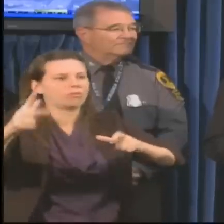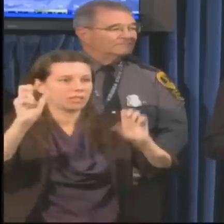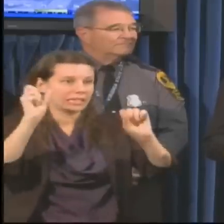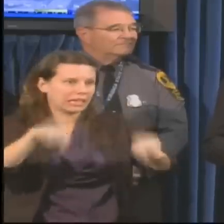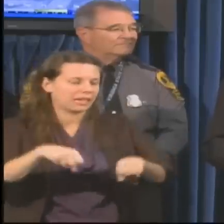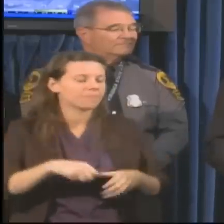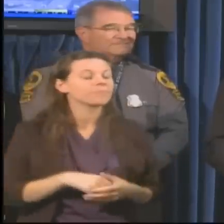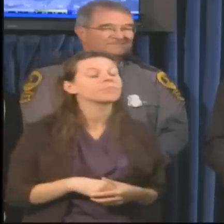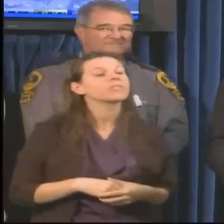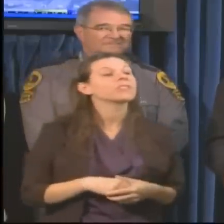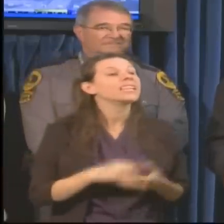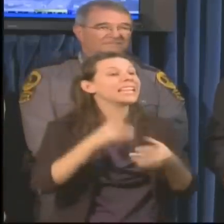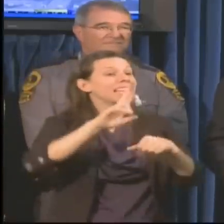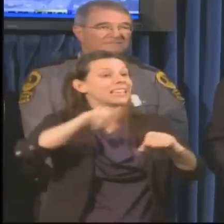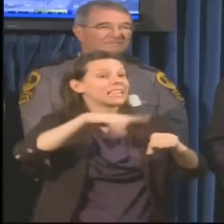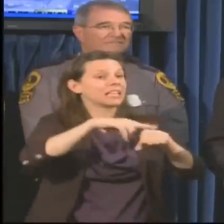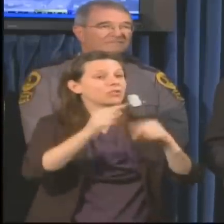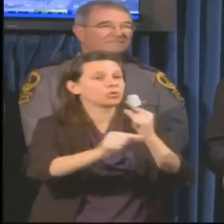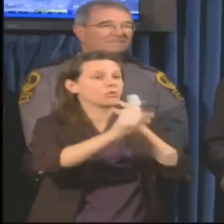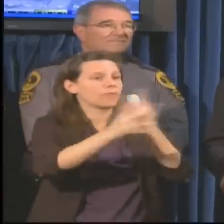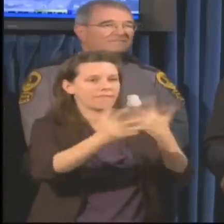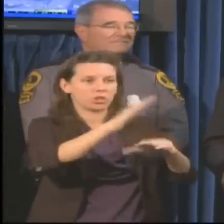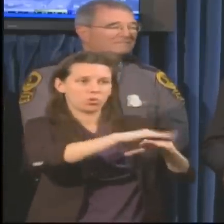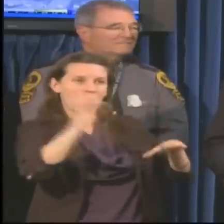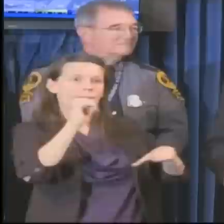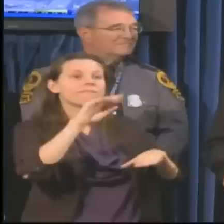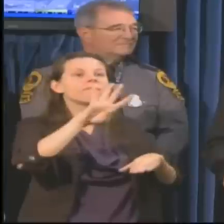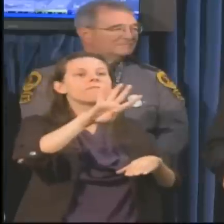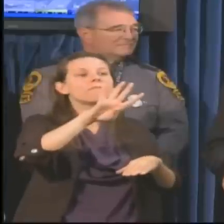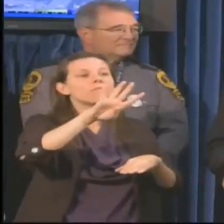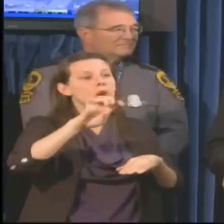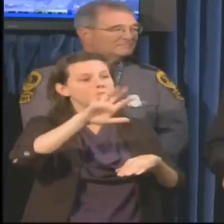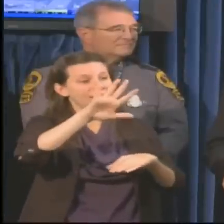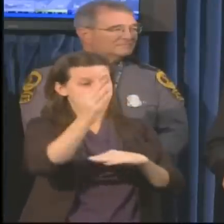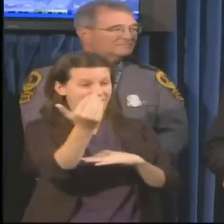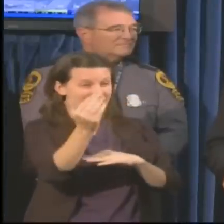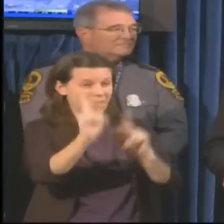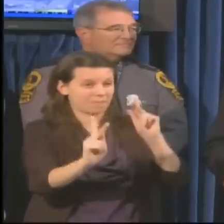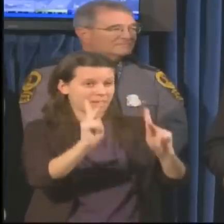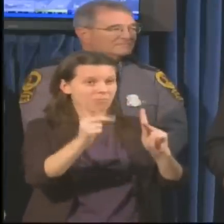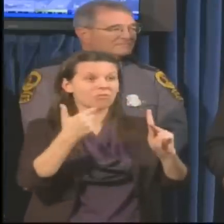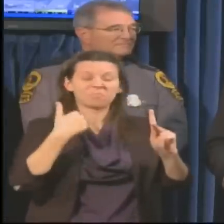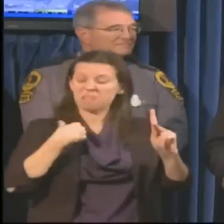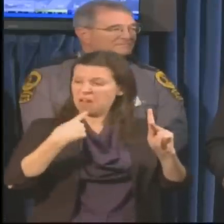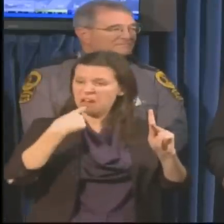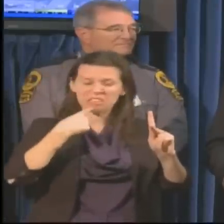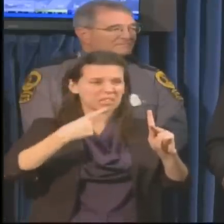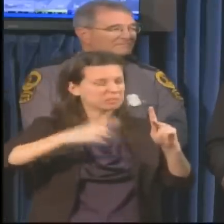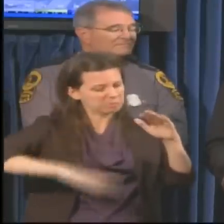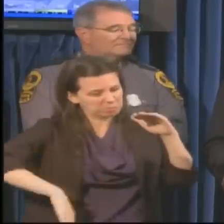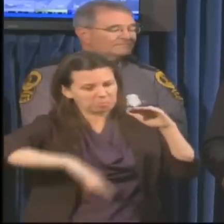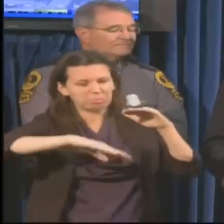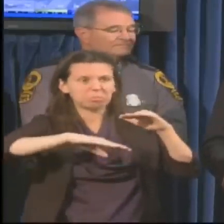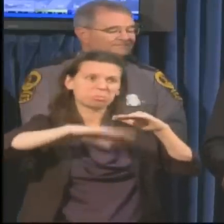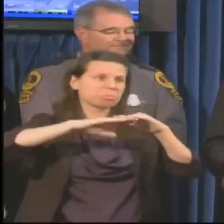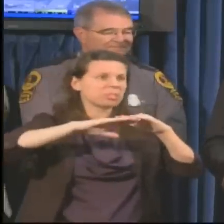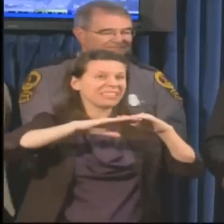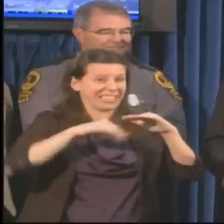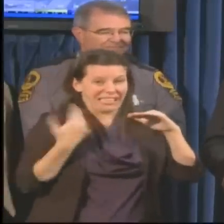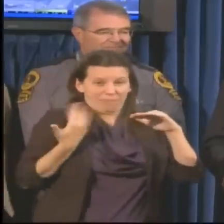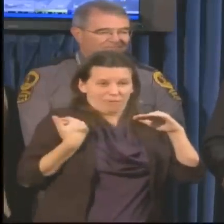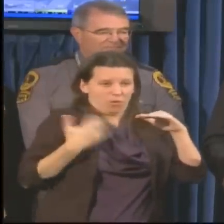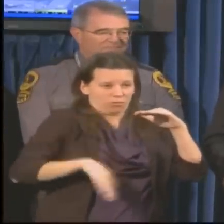has been called up, 415 at this time. I've just authorized a limit now from 500 up to 750.